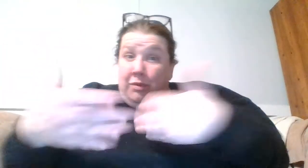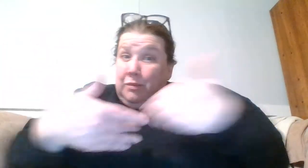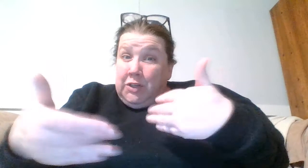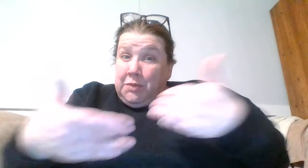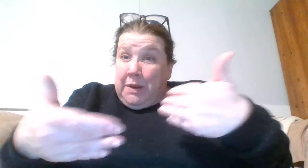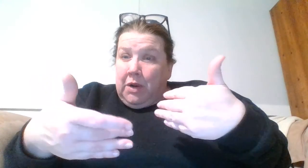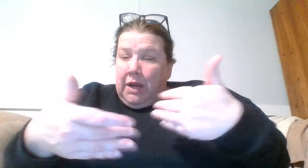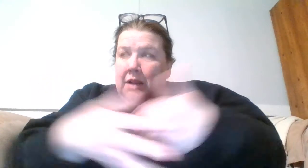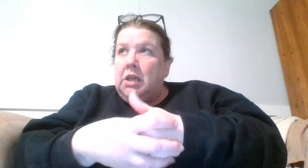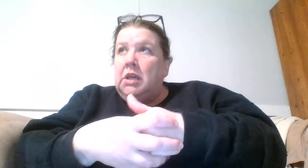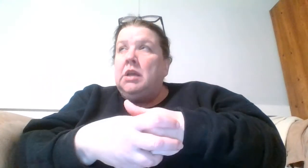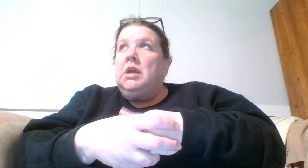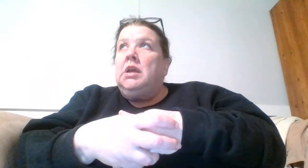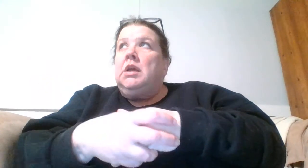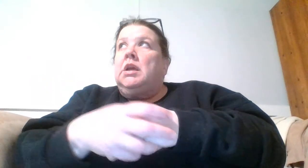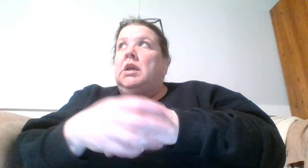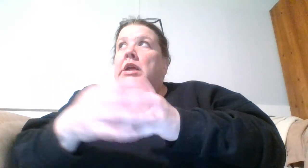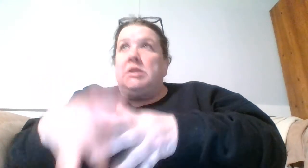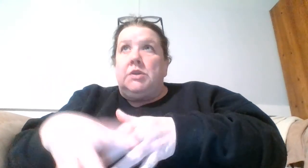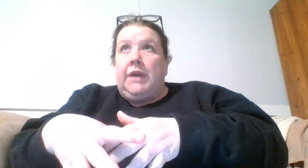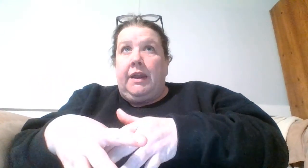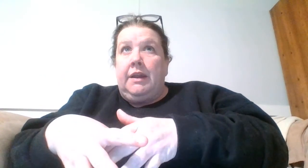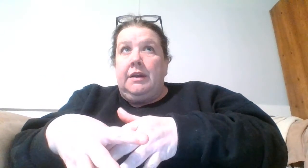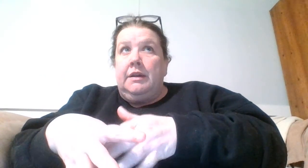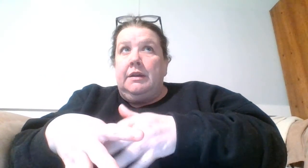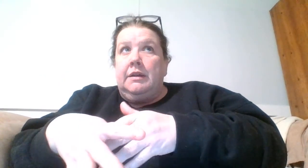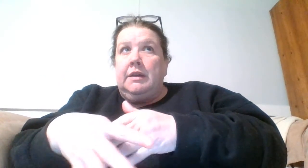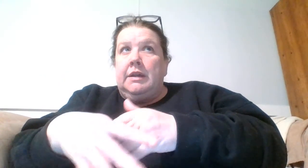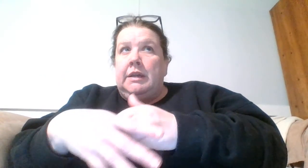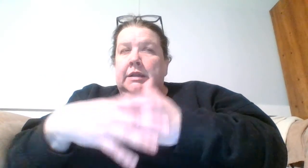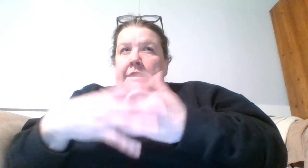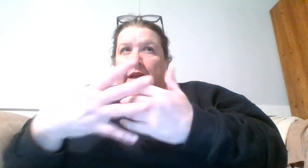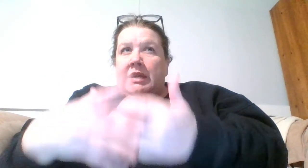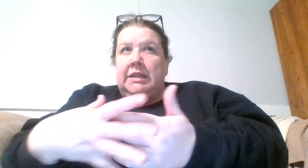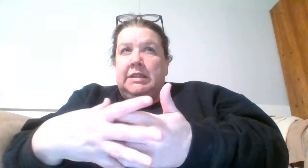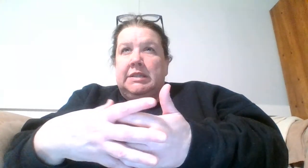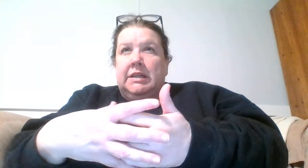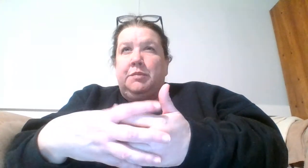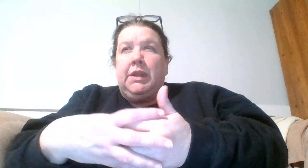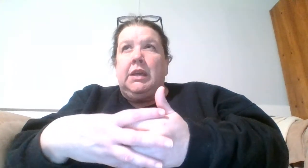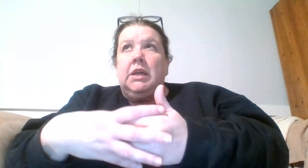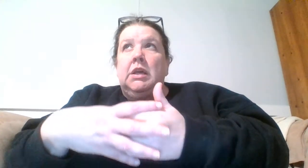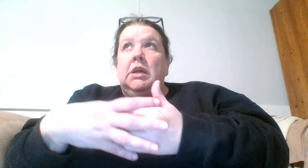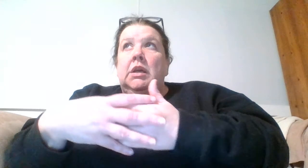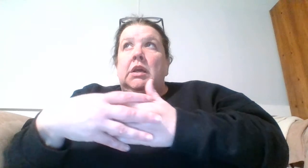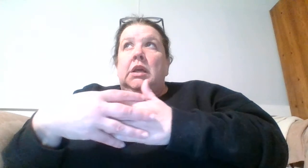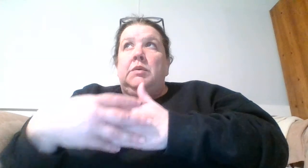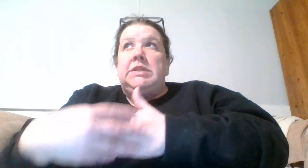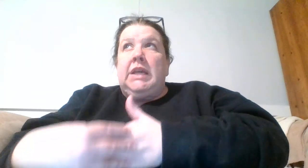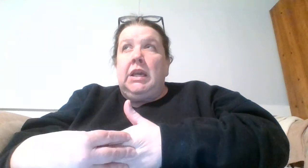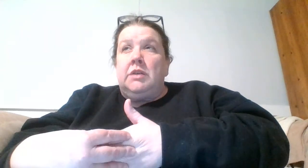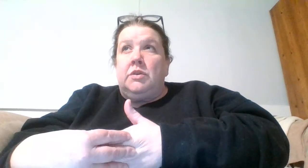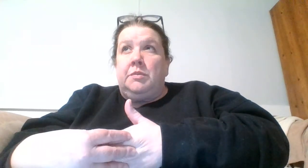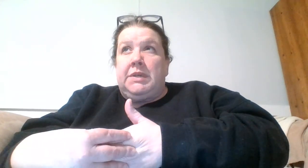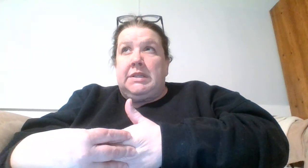where's your paper kind of thing he does okay it's not the easiest thing but like he was taking intro to business